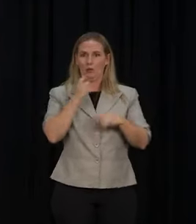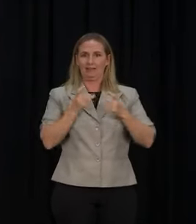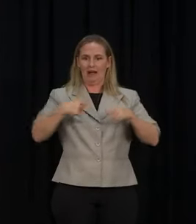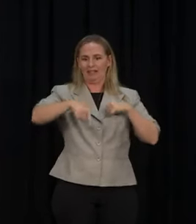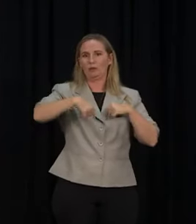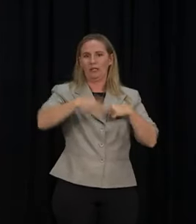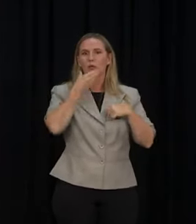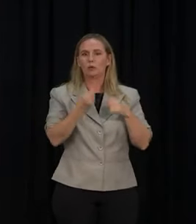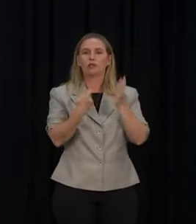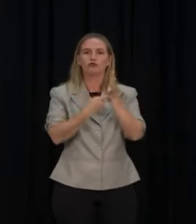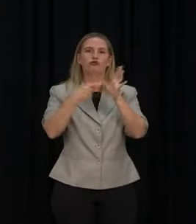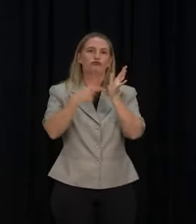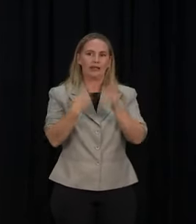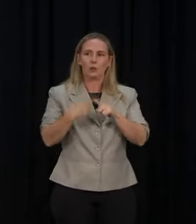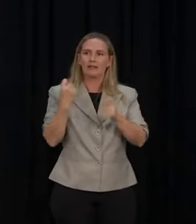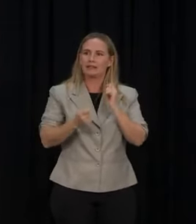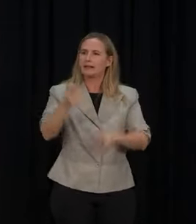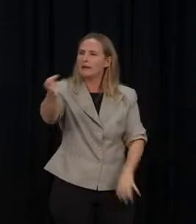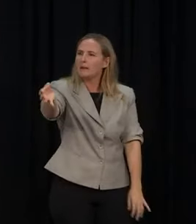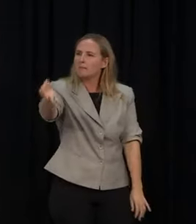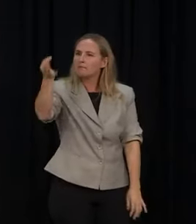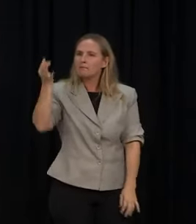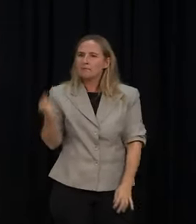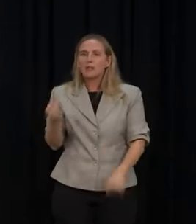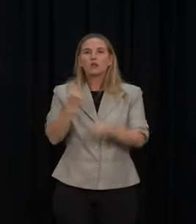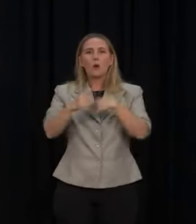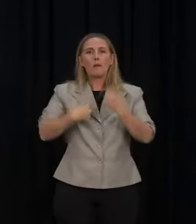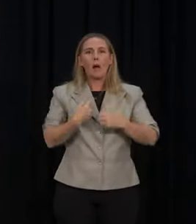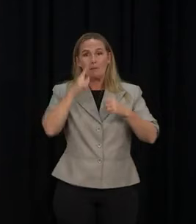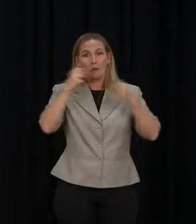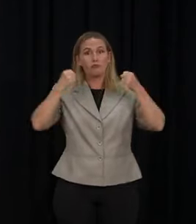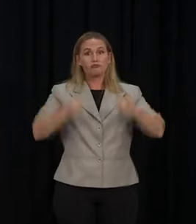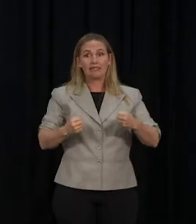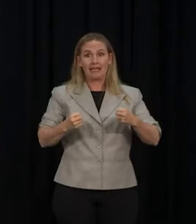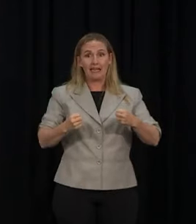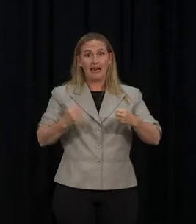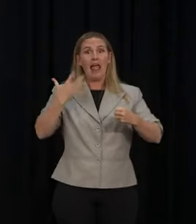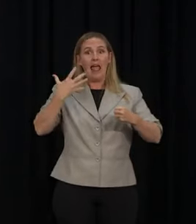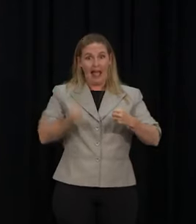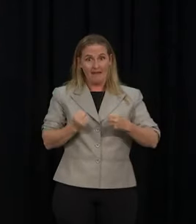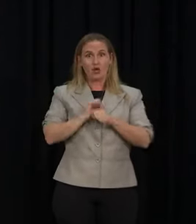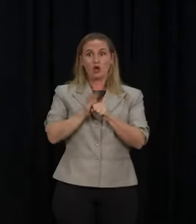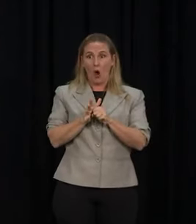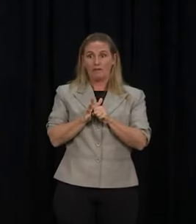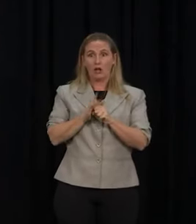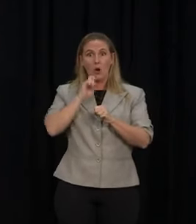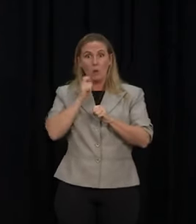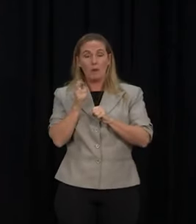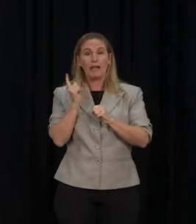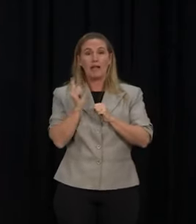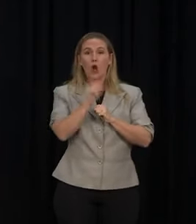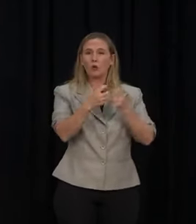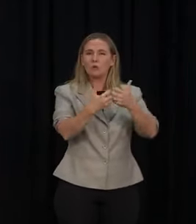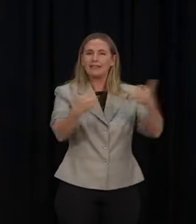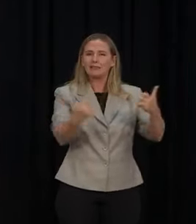that prisoners who have tested positive will be moving into isolation, segregation? You'll have to